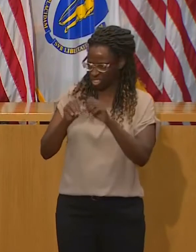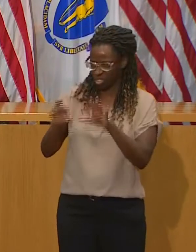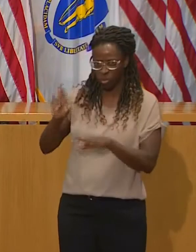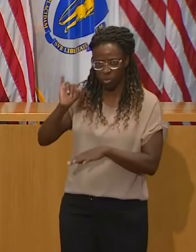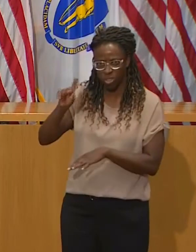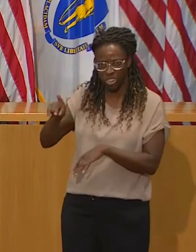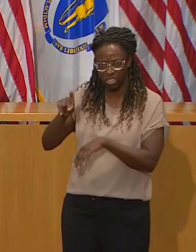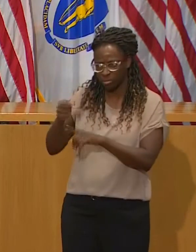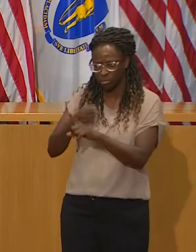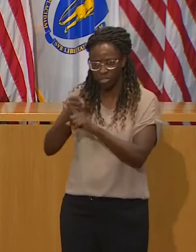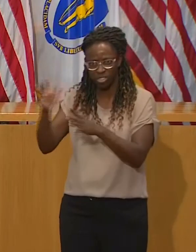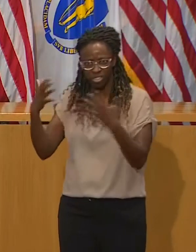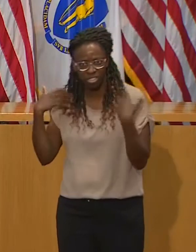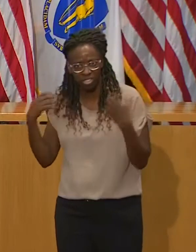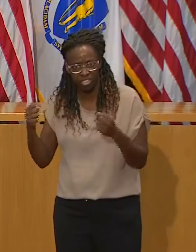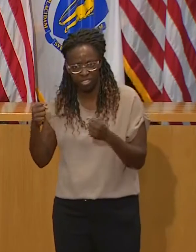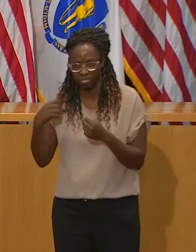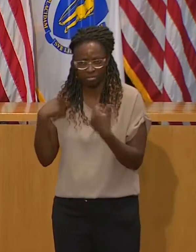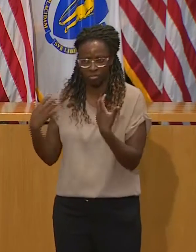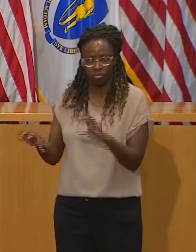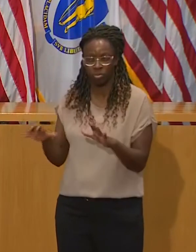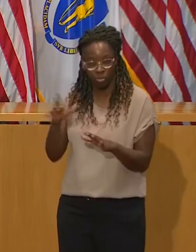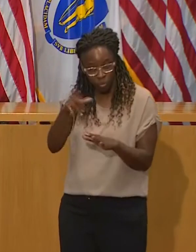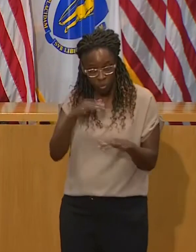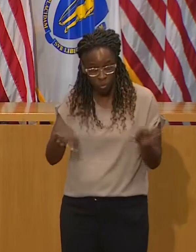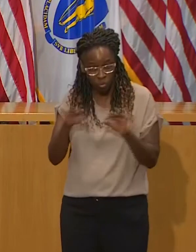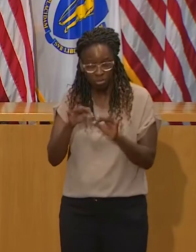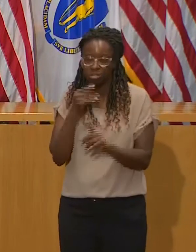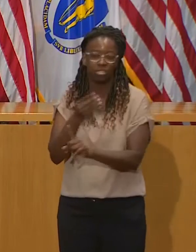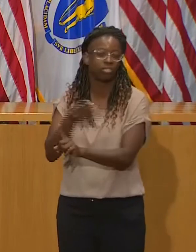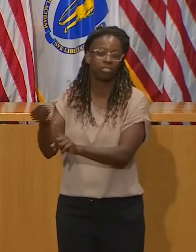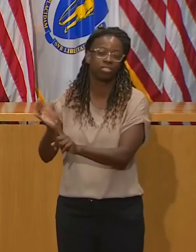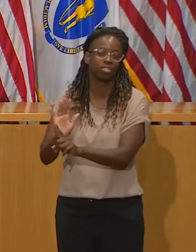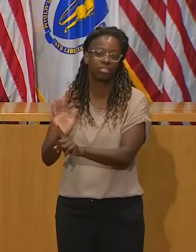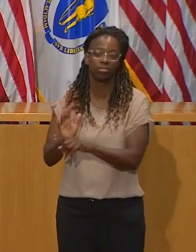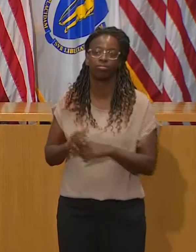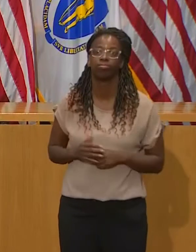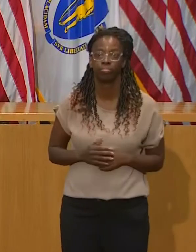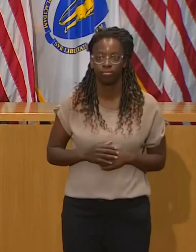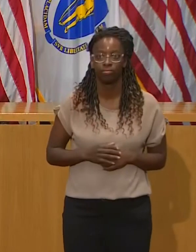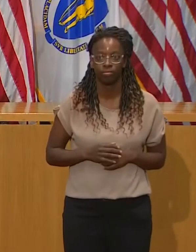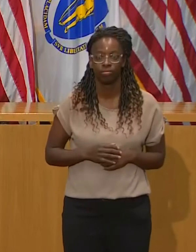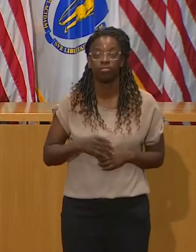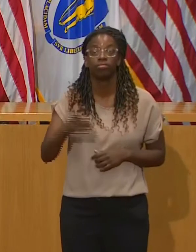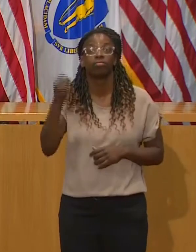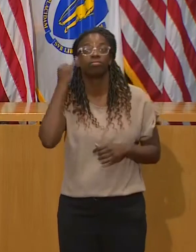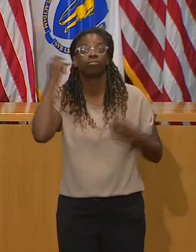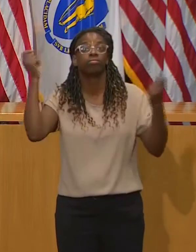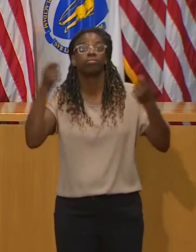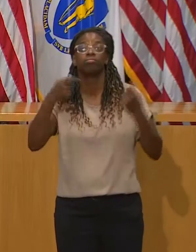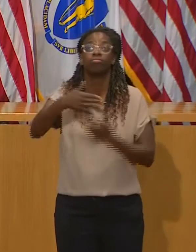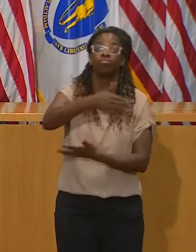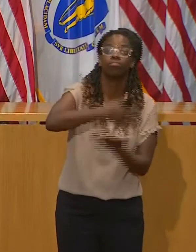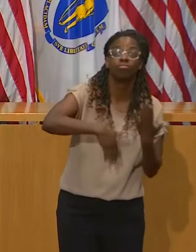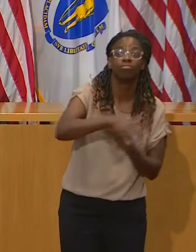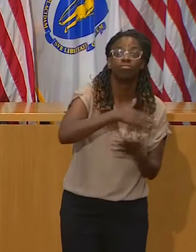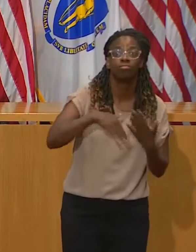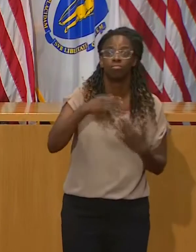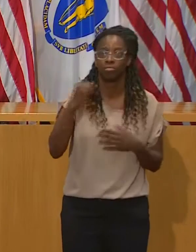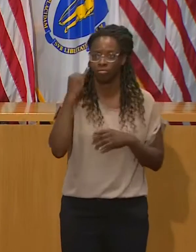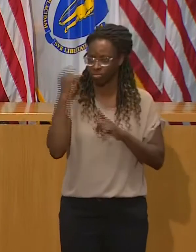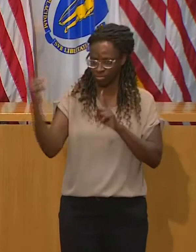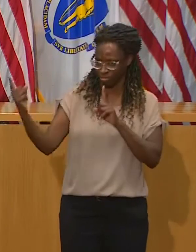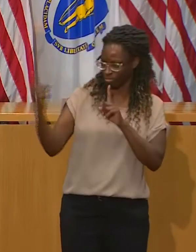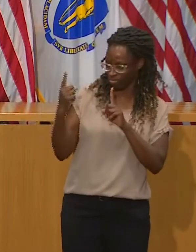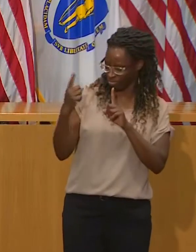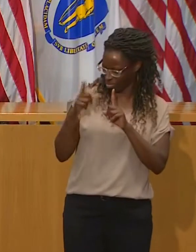In fact, it loves to be the uninvited guest. So it's important that we stay a few steps ahead and make the appropriate plans. And as